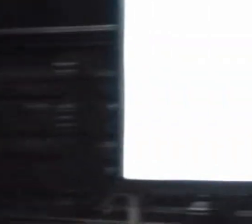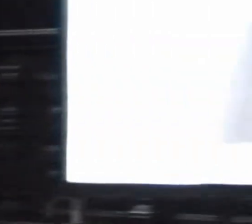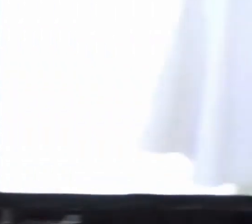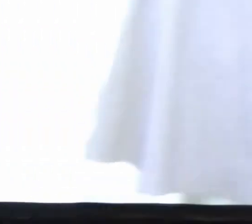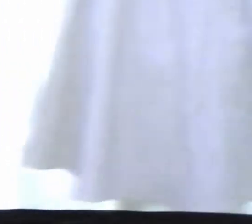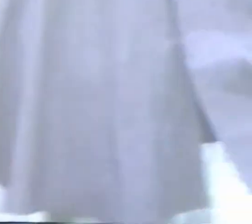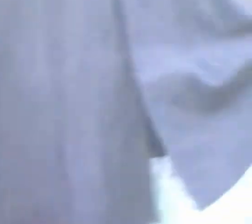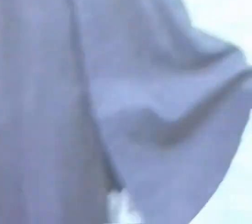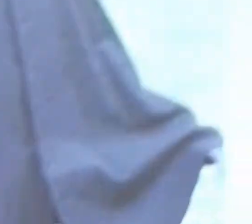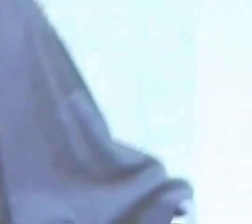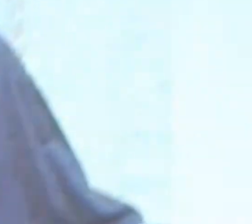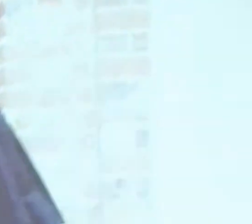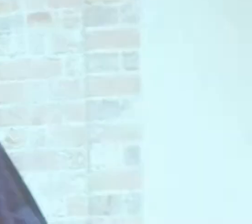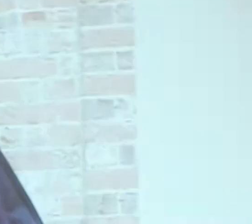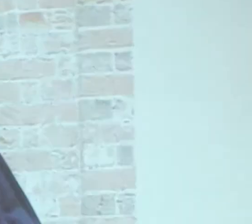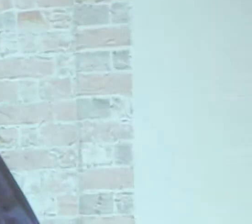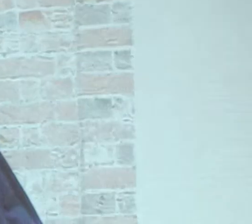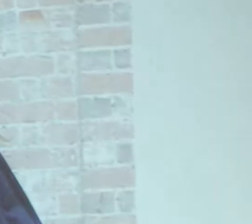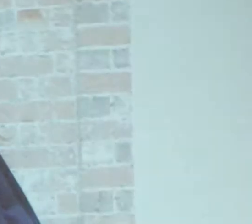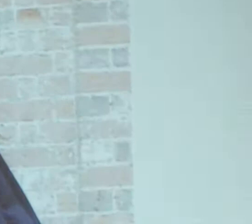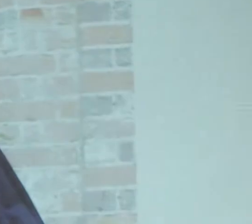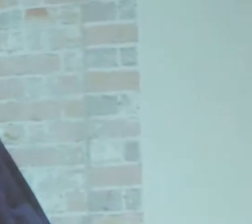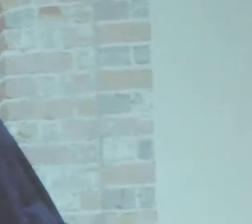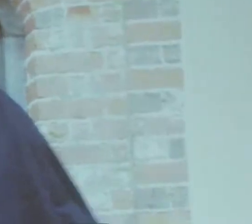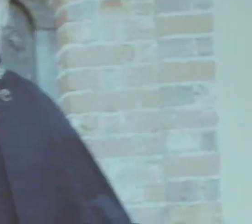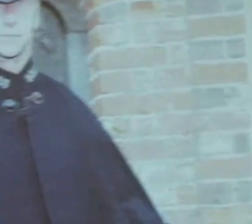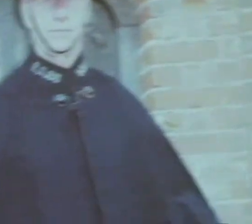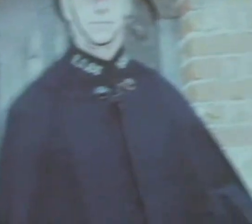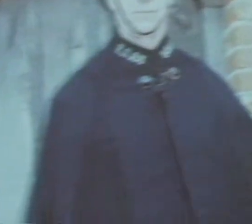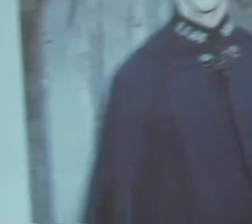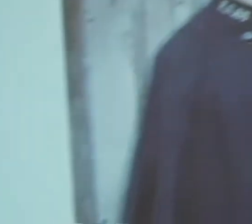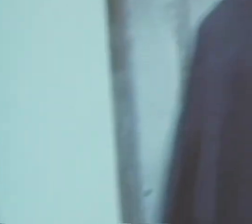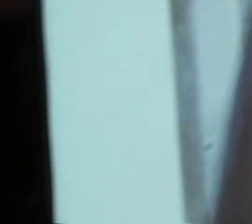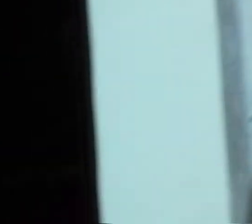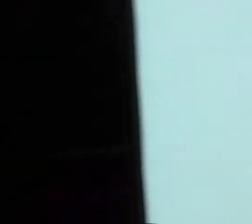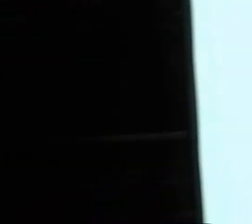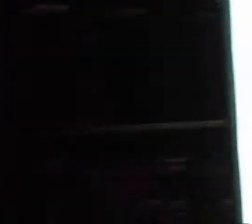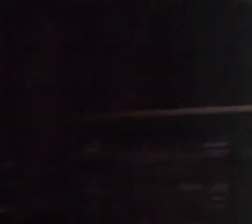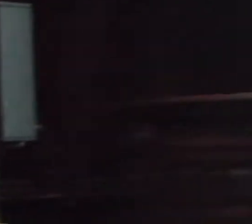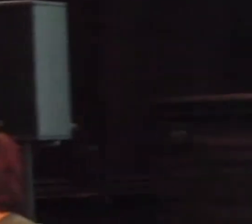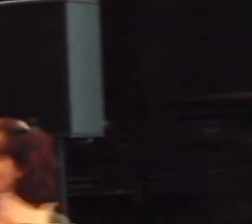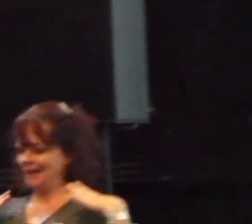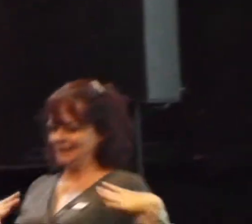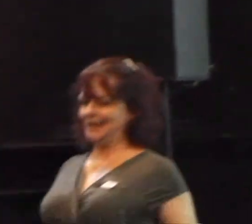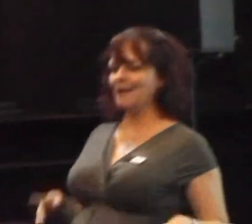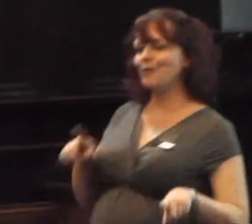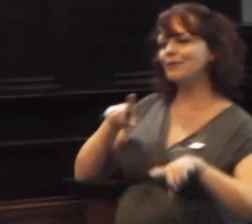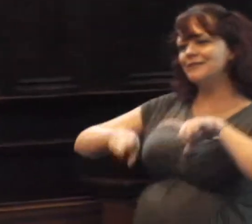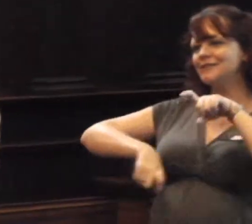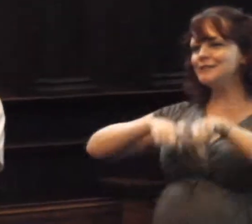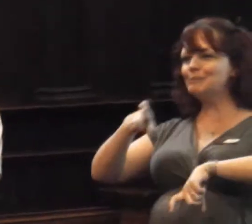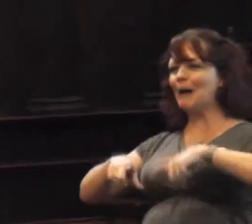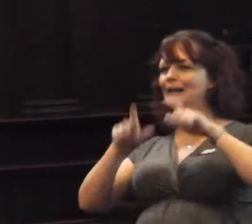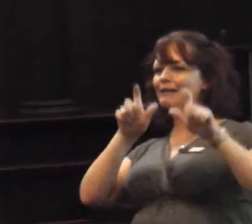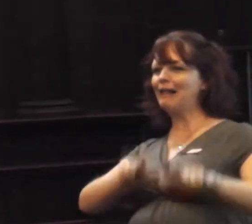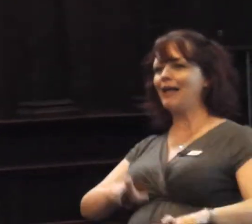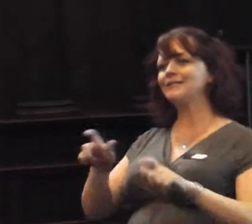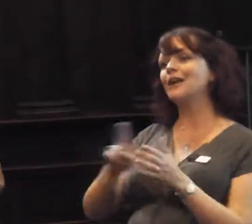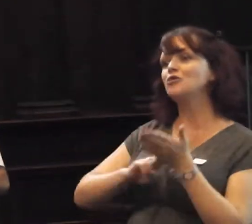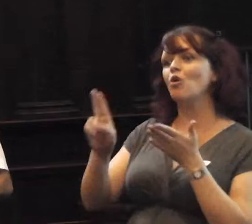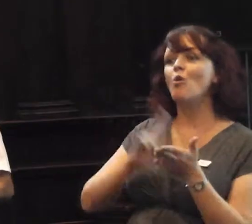Exeter Blitz. And I was hoping, that PC, Percy Proust would mean, he came on his bike, in Exeter.